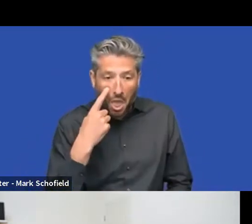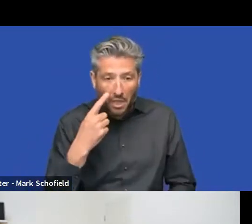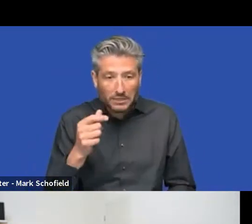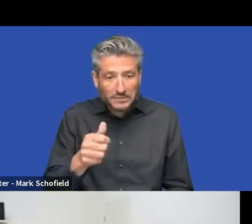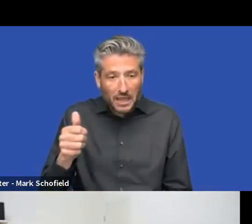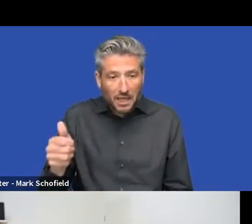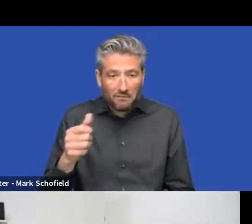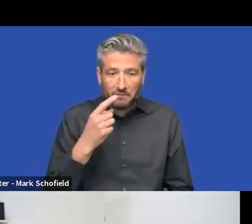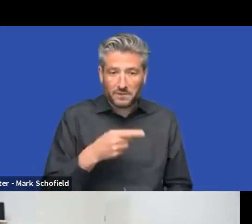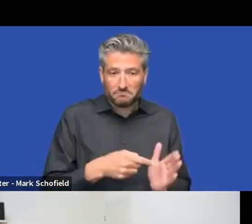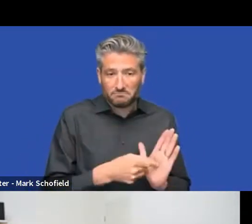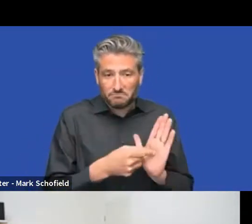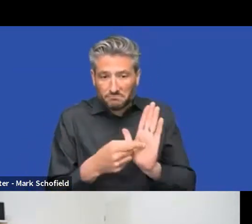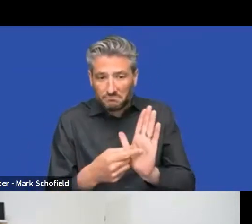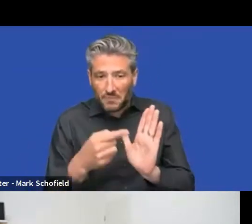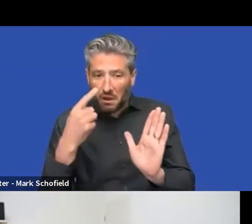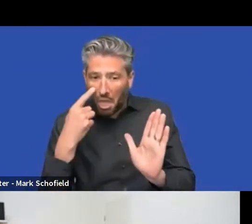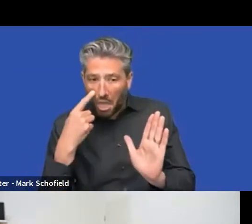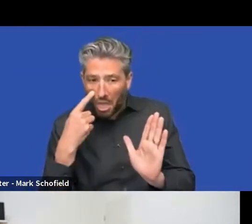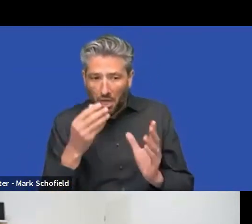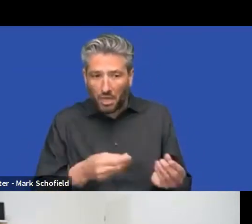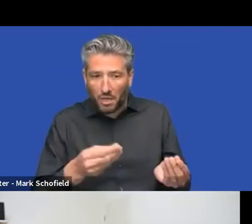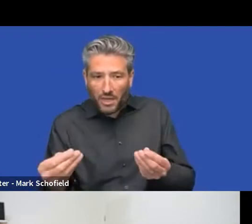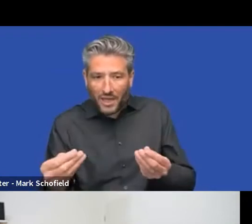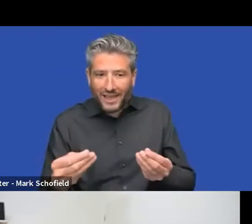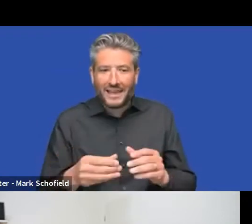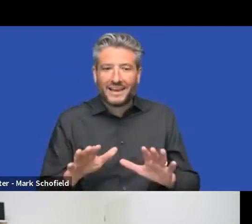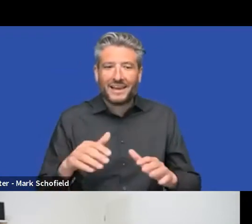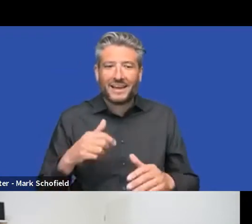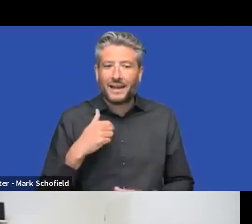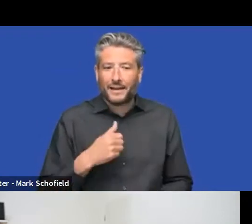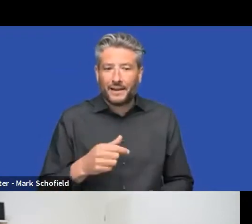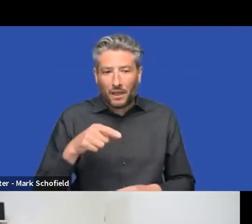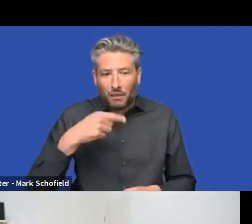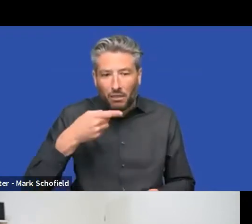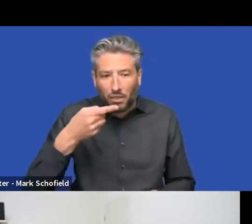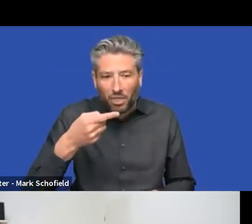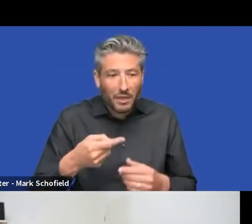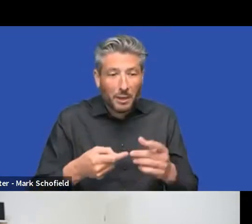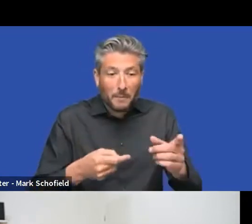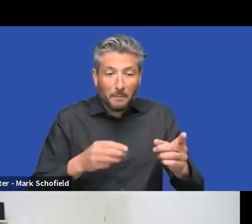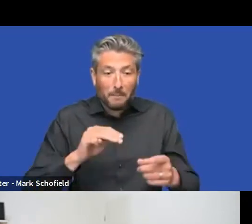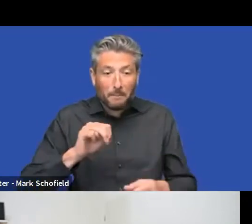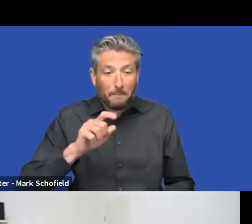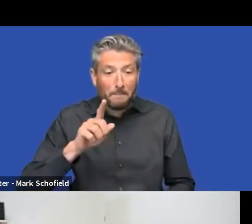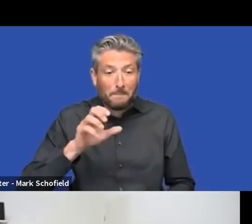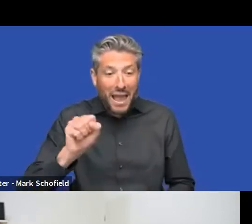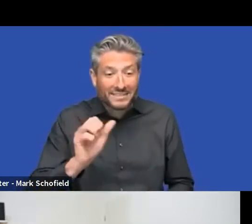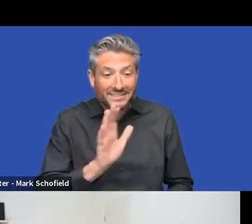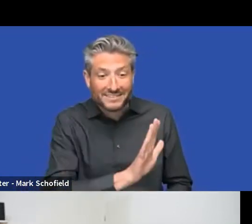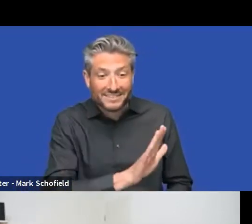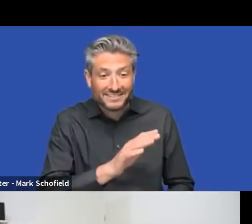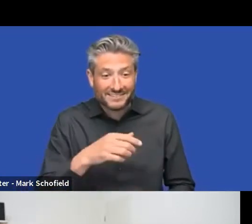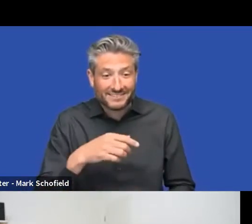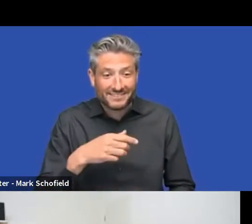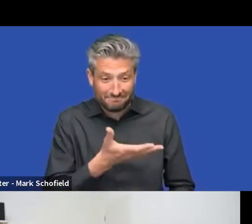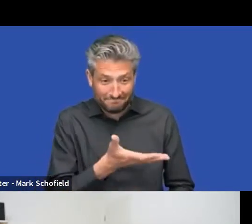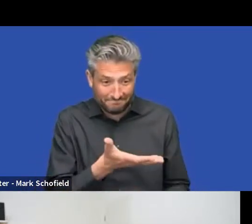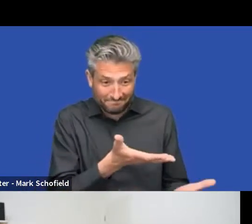or something like that. Sorry, I'm now I'm spoiling your, your story mess, but you want to say more about the community team? I think you did it. You did it pretty well.